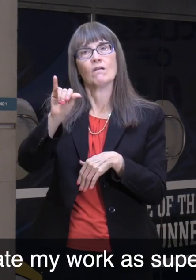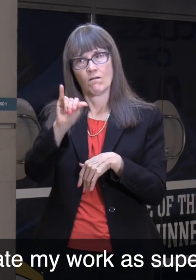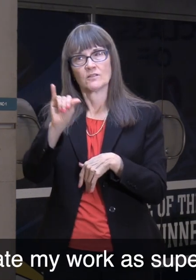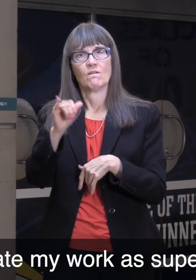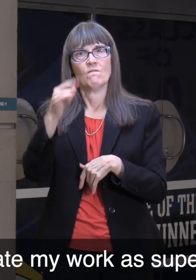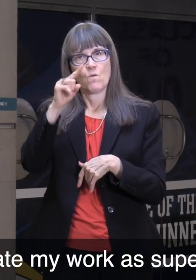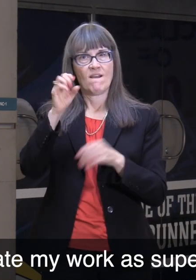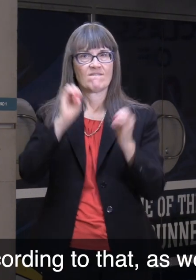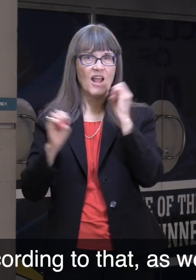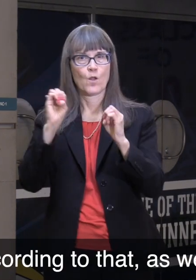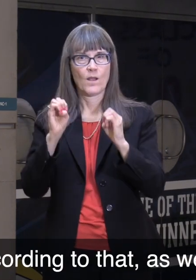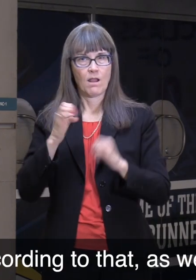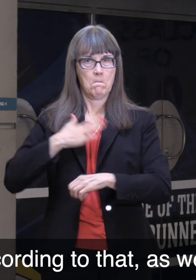as Superintendent, according to that as well.